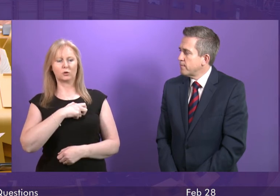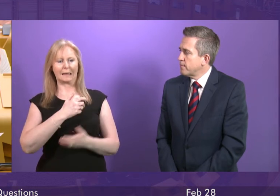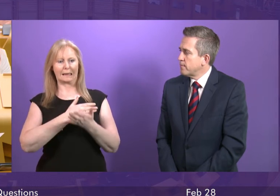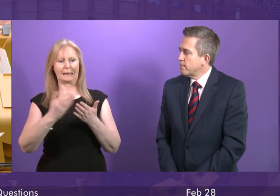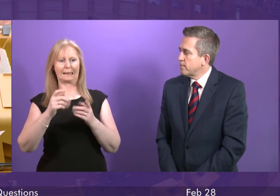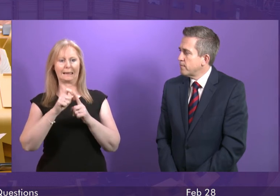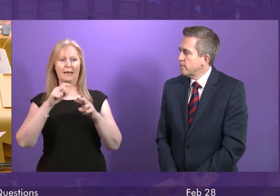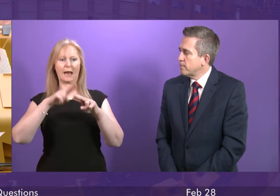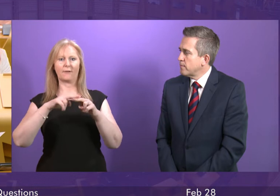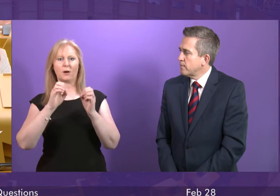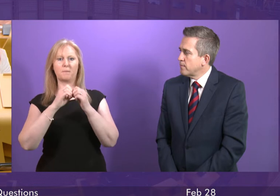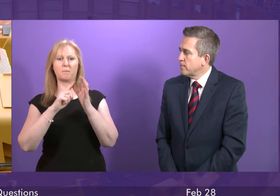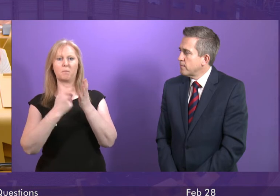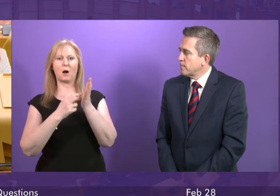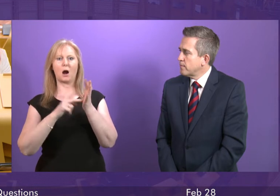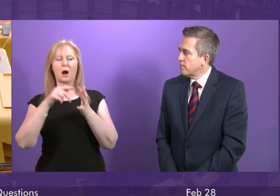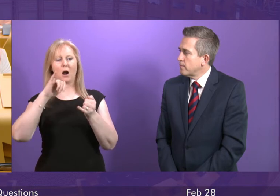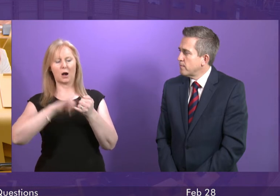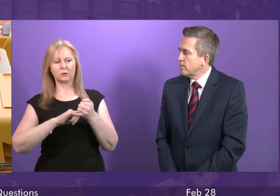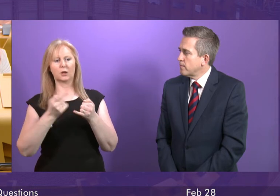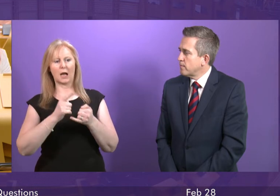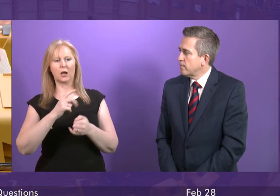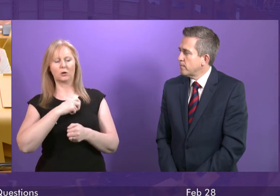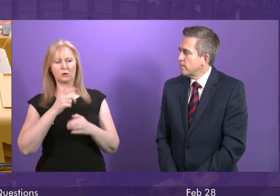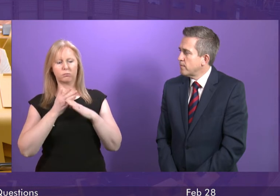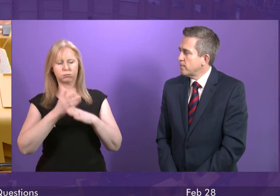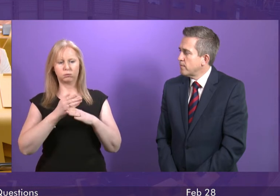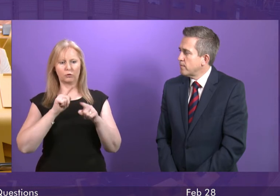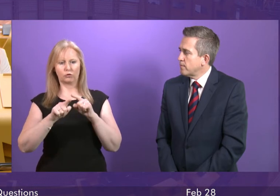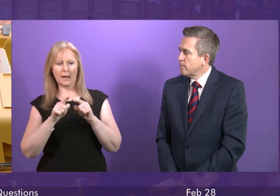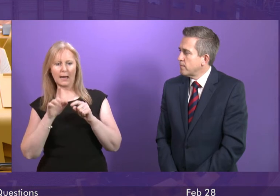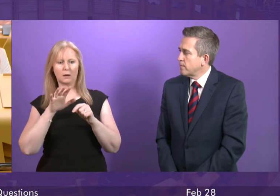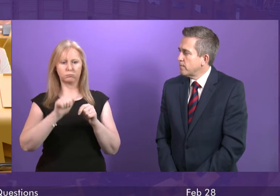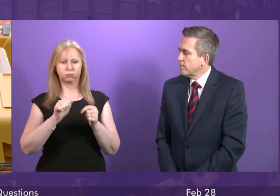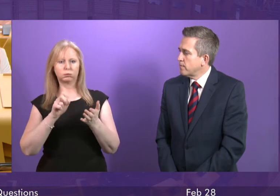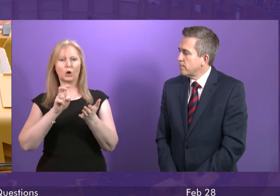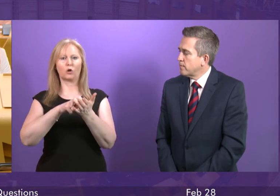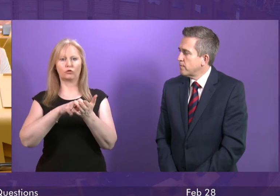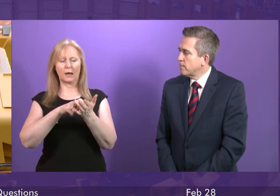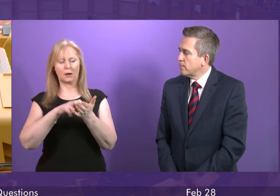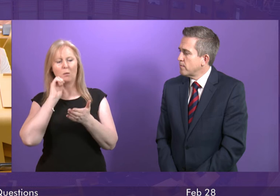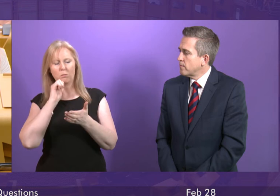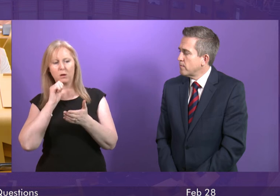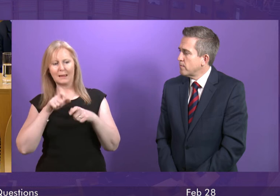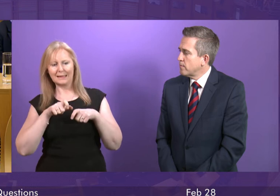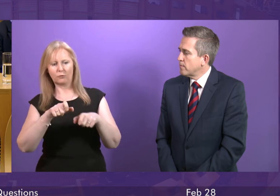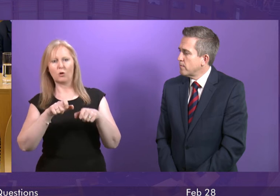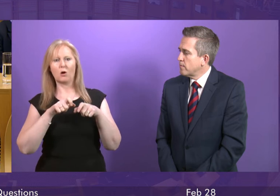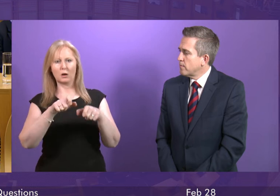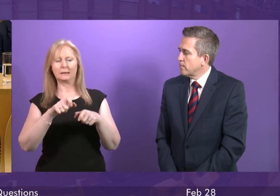the Scottish Government are fighting hard to secure contracts. We will continue to do that. I share the frustrations of the unions